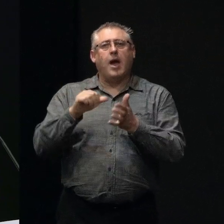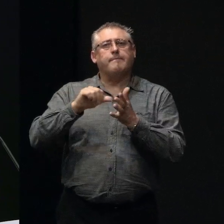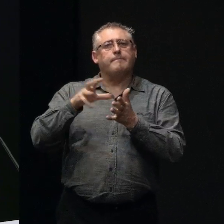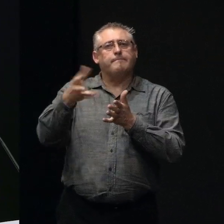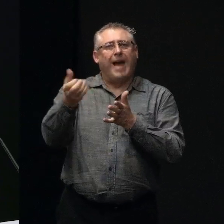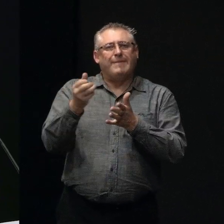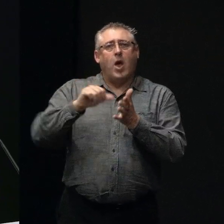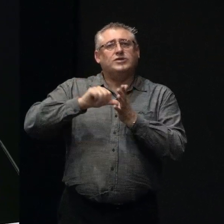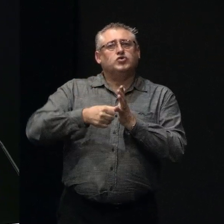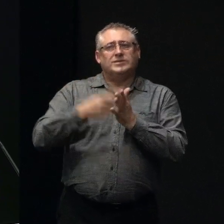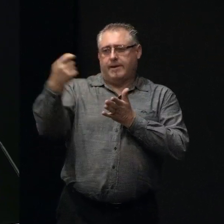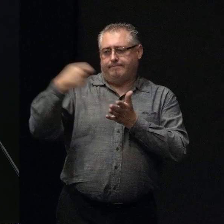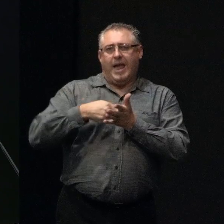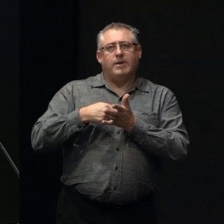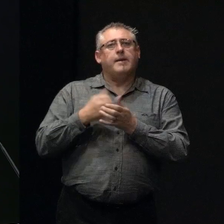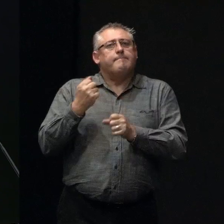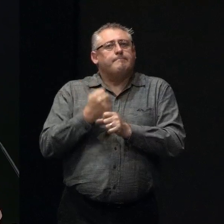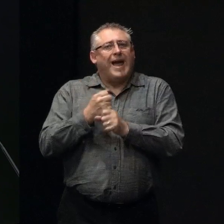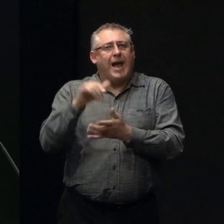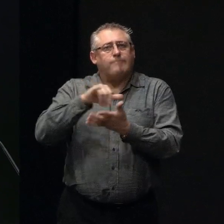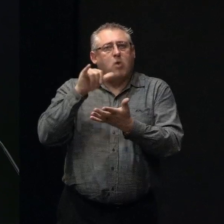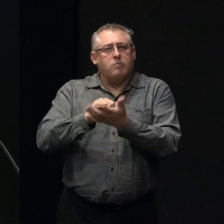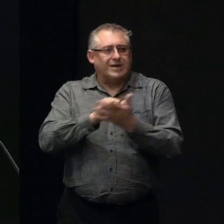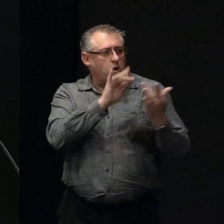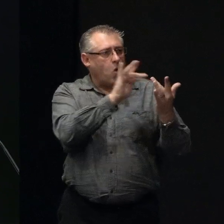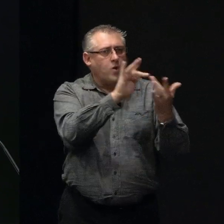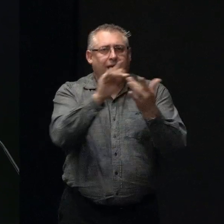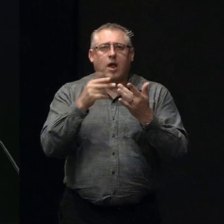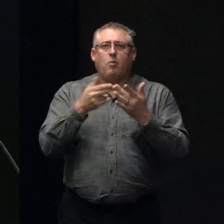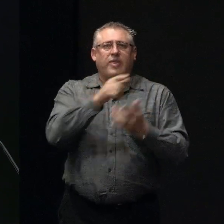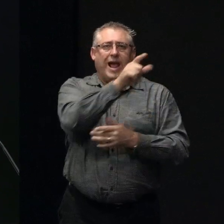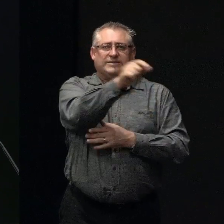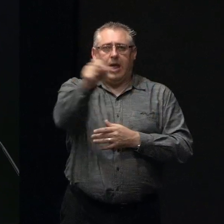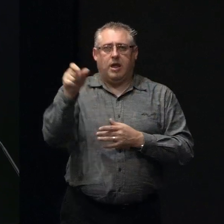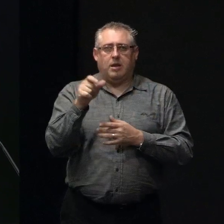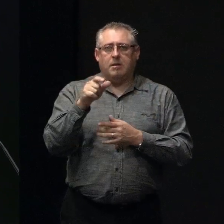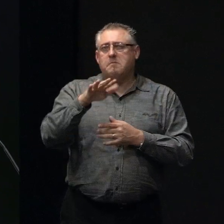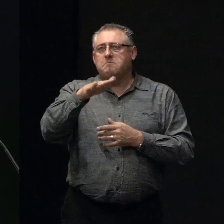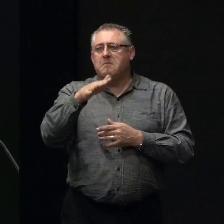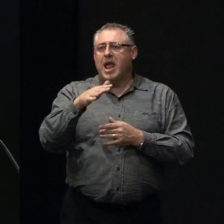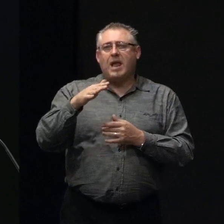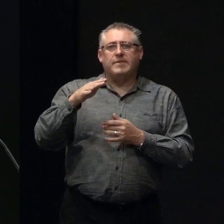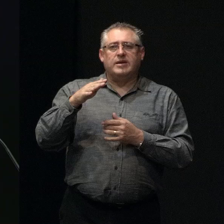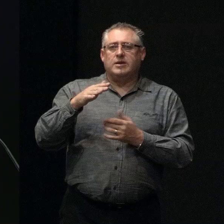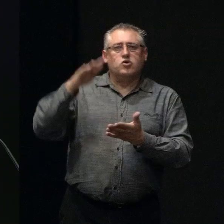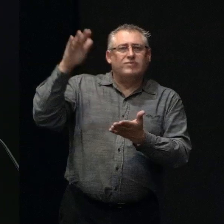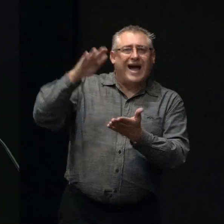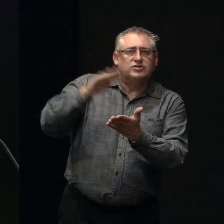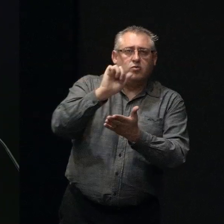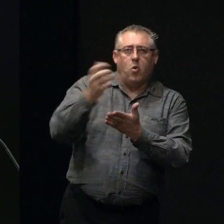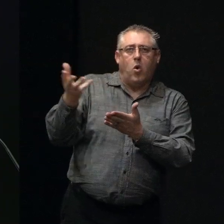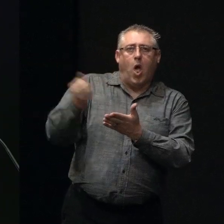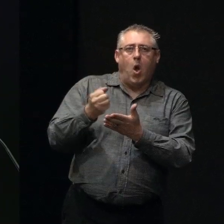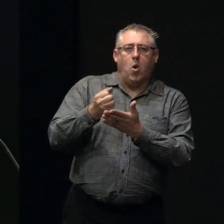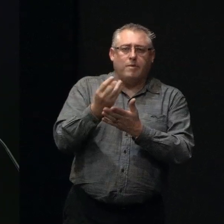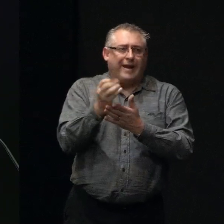and they are making the appropriate contact with our customers to make either reductions to your loan, put that money on